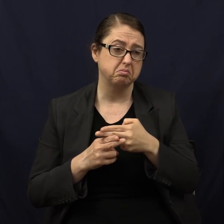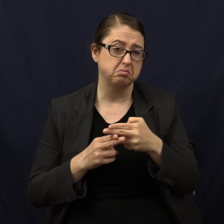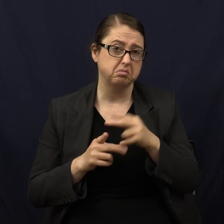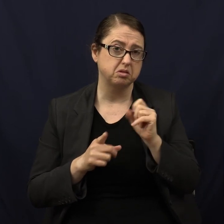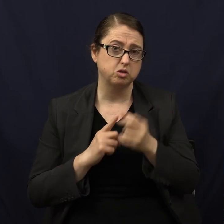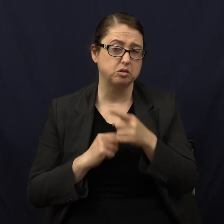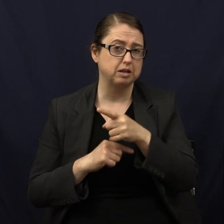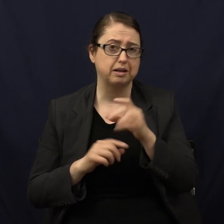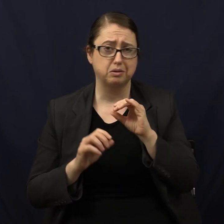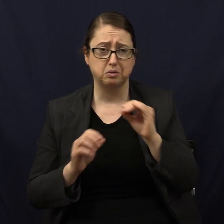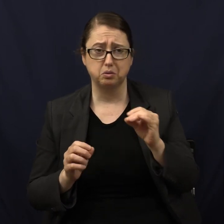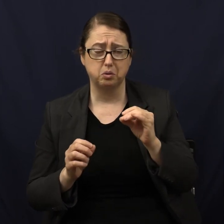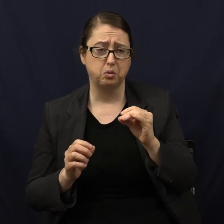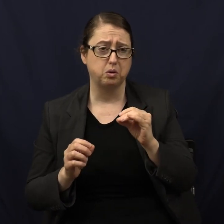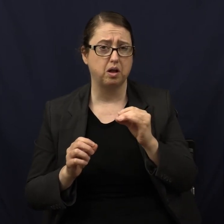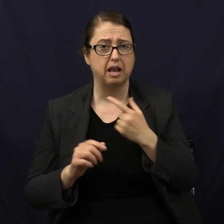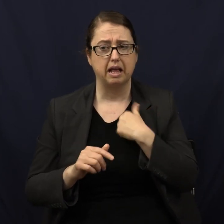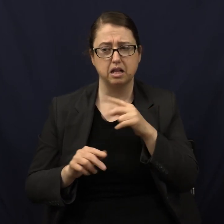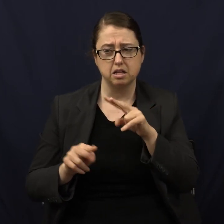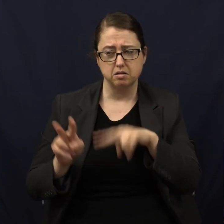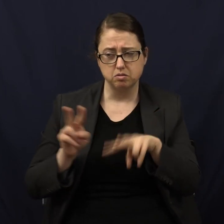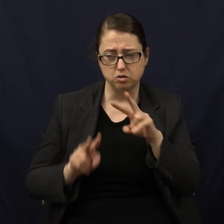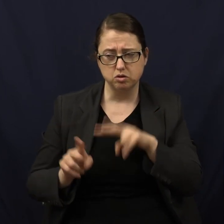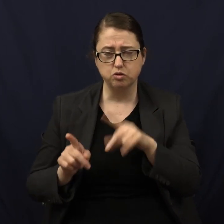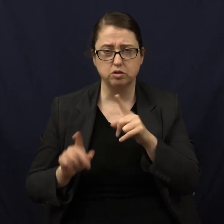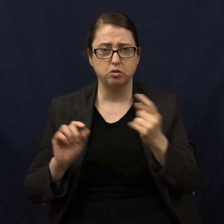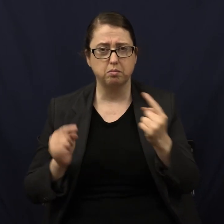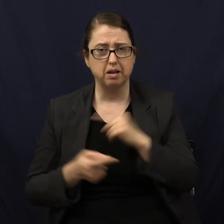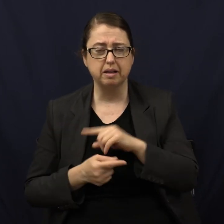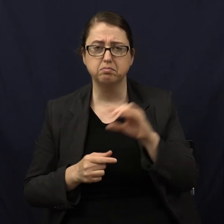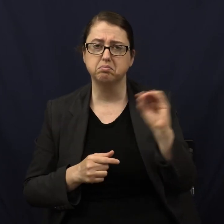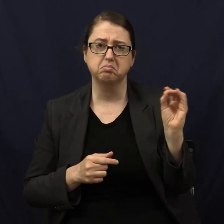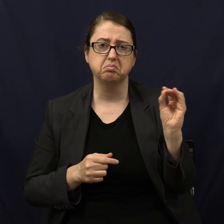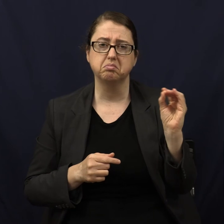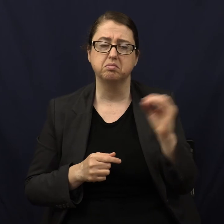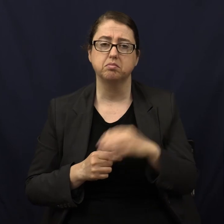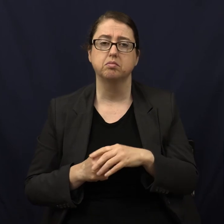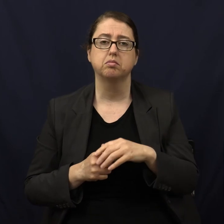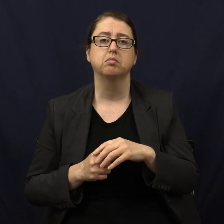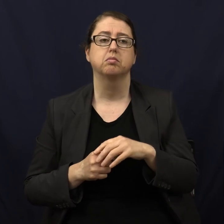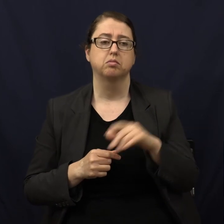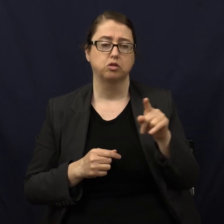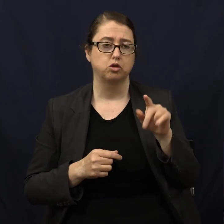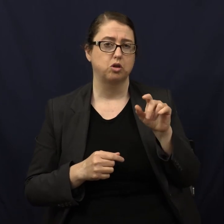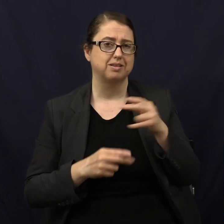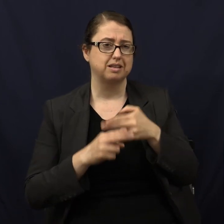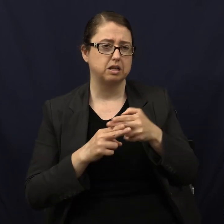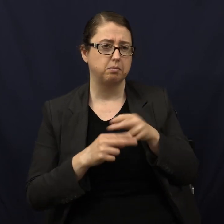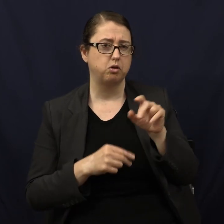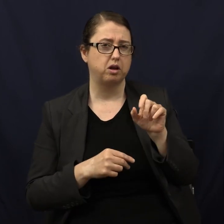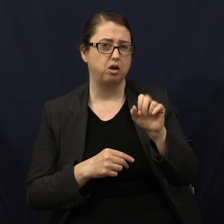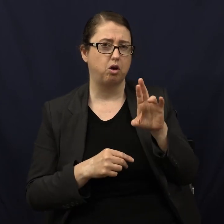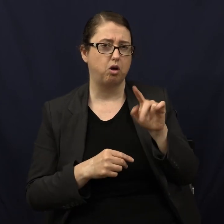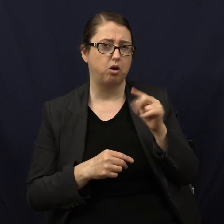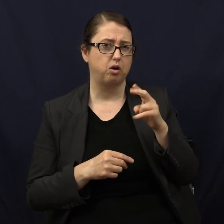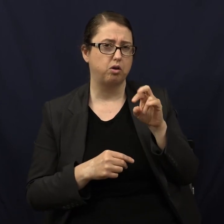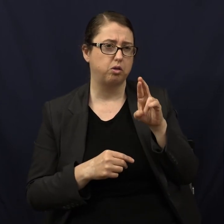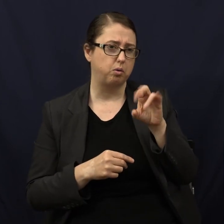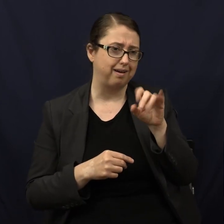but she didn't have any ropey-ness or tenderness and she didn't have pain, right? She didn't have any pain. Temporal arteritis is very painful. It's like headache, right?